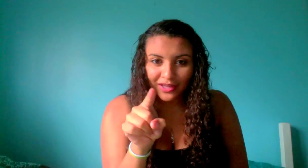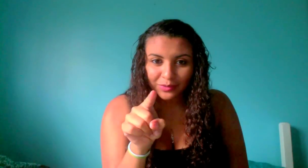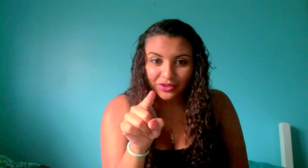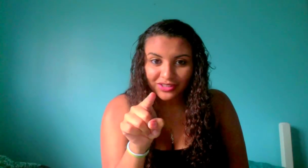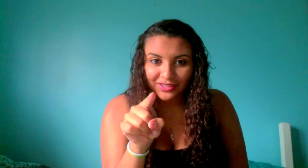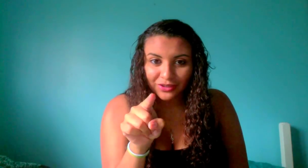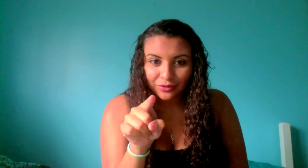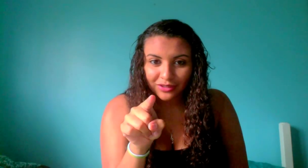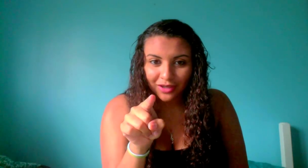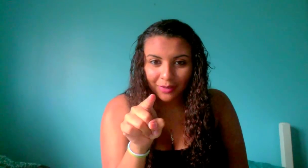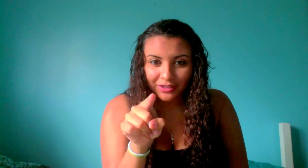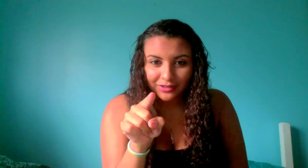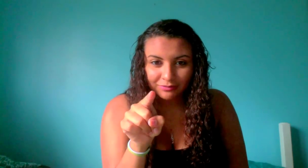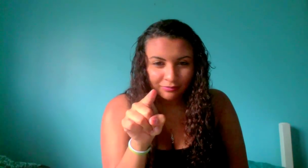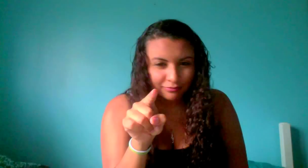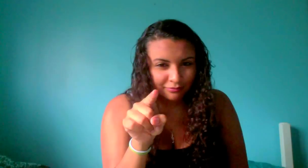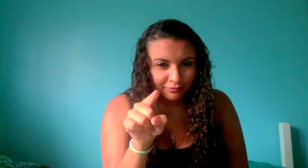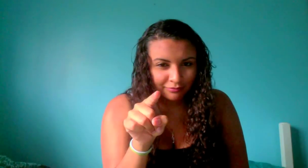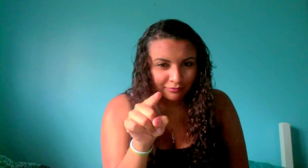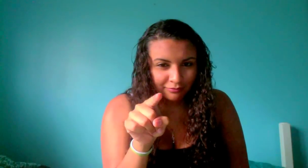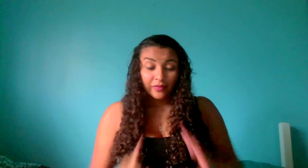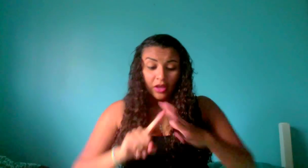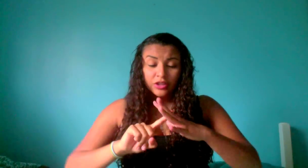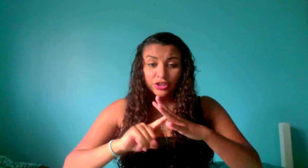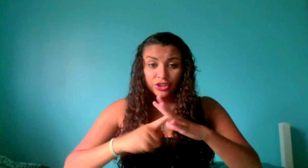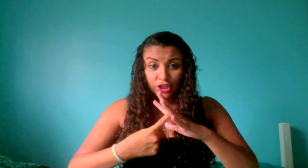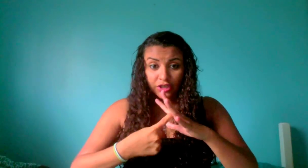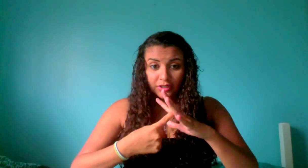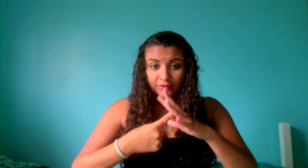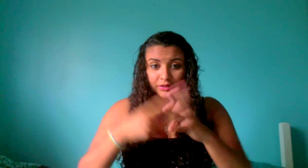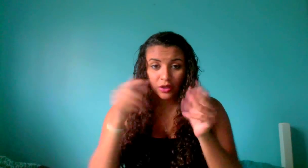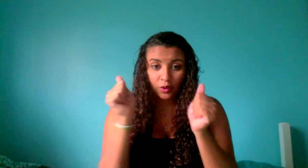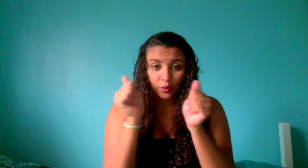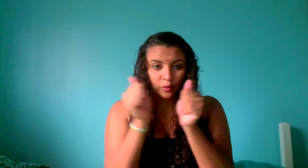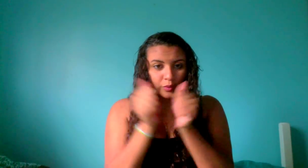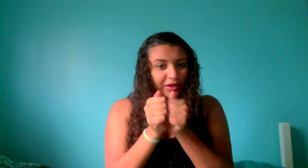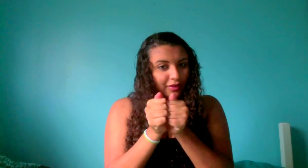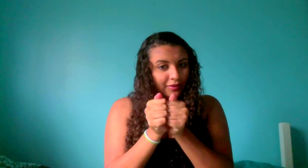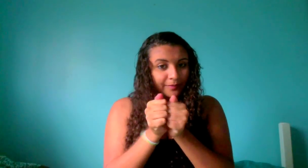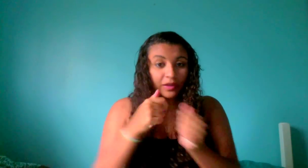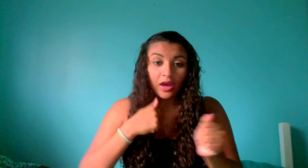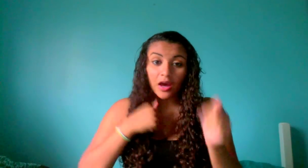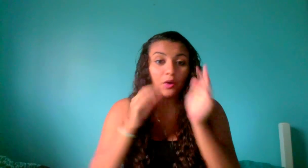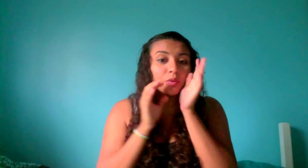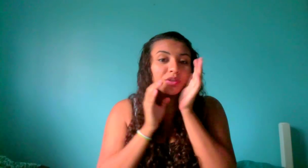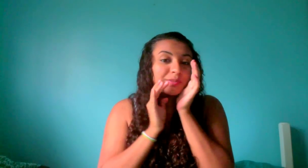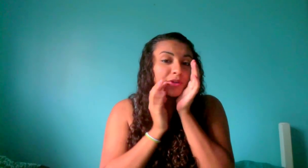that's what she said jokes in the comments started with a whisper